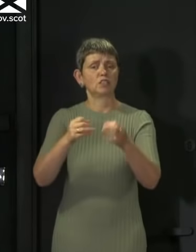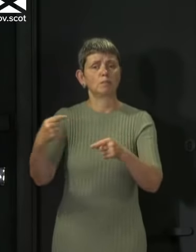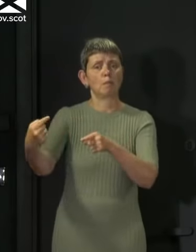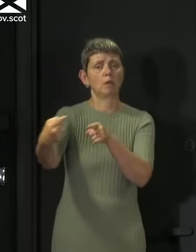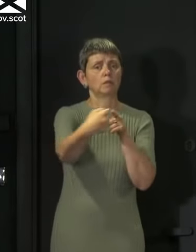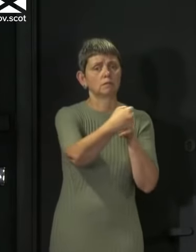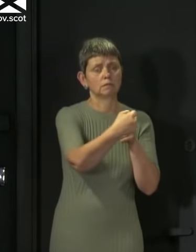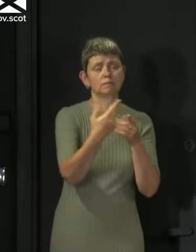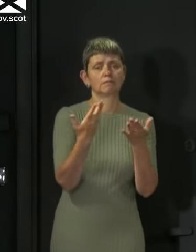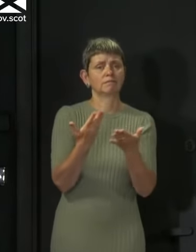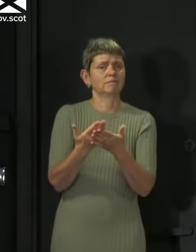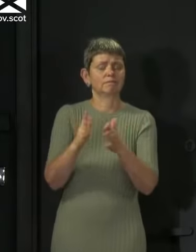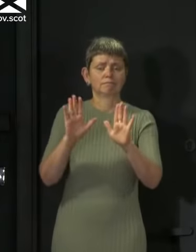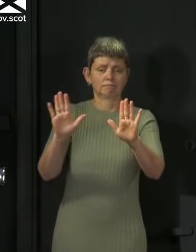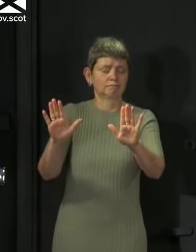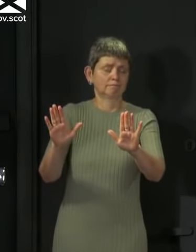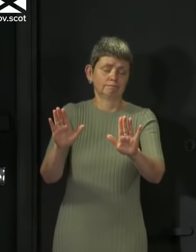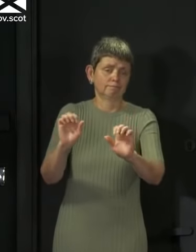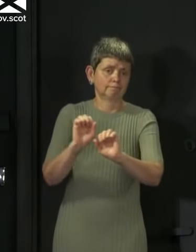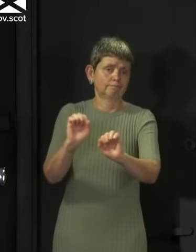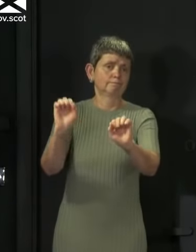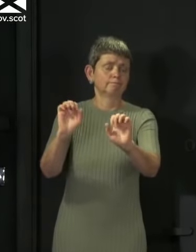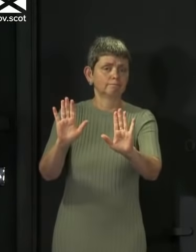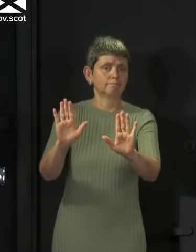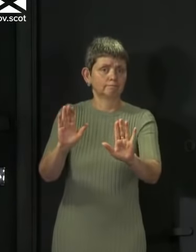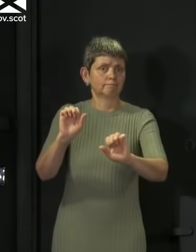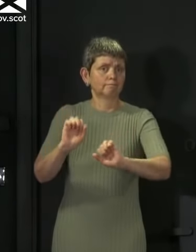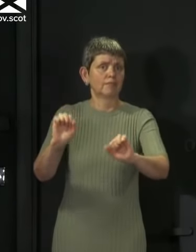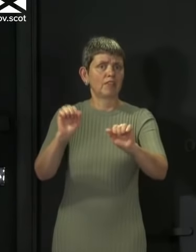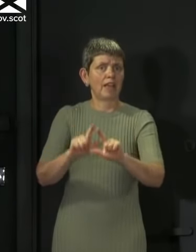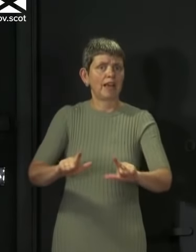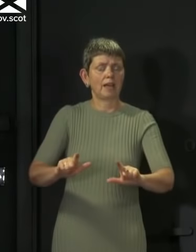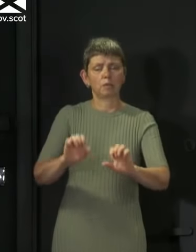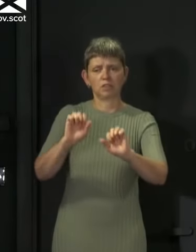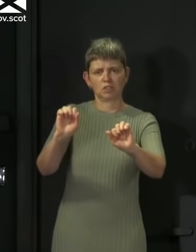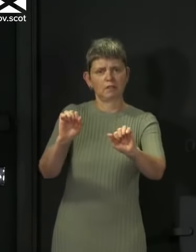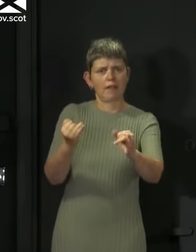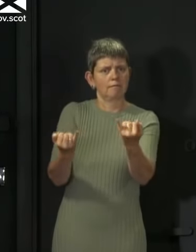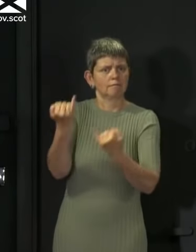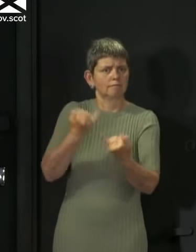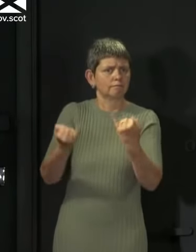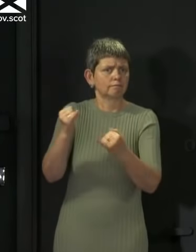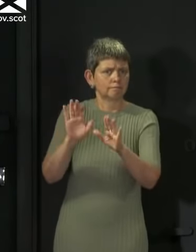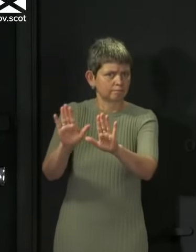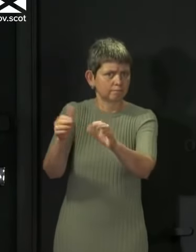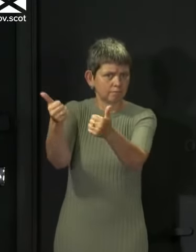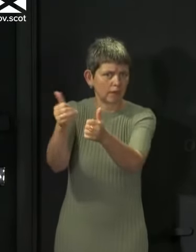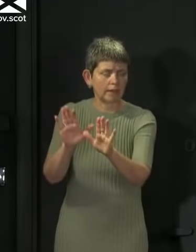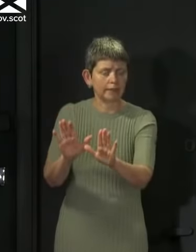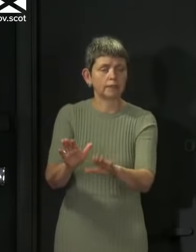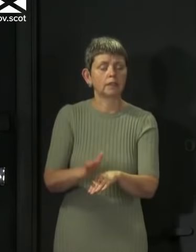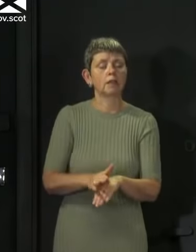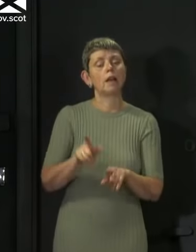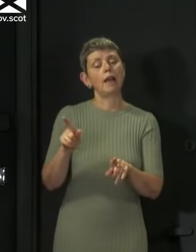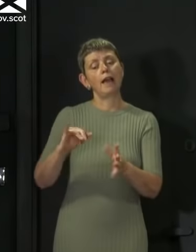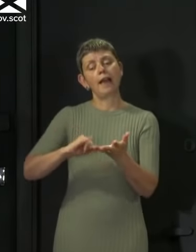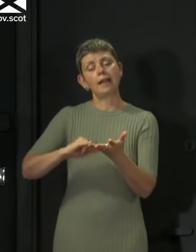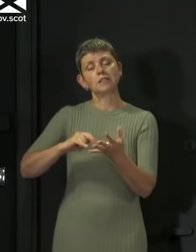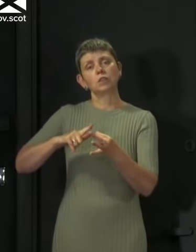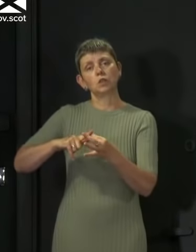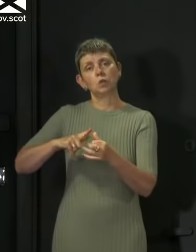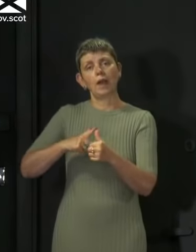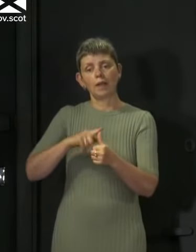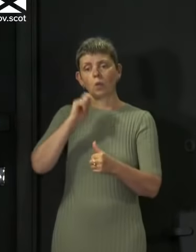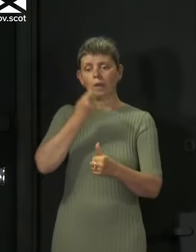on the serious substance of the issue. And in terms of the SQA will set out and have set out how they went about the process,